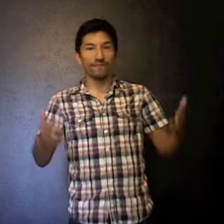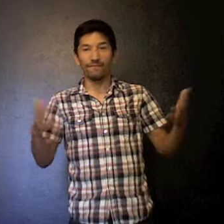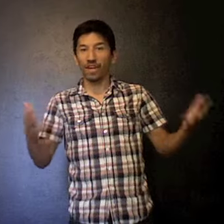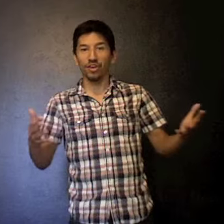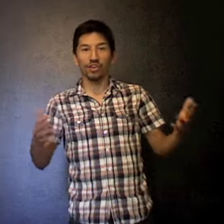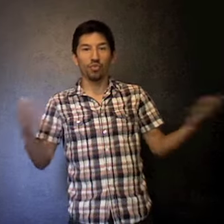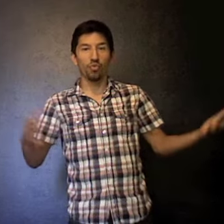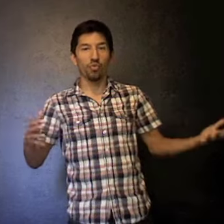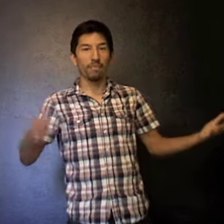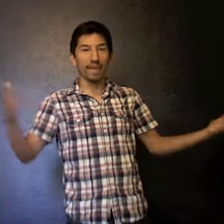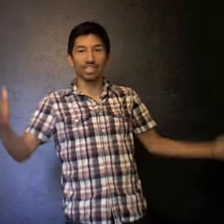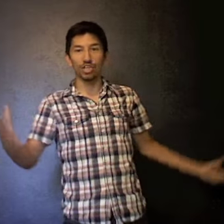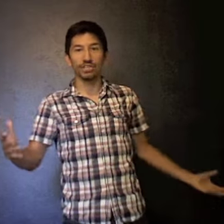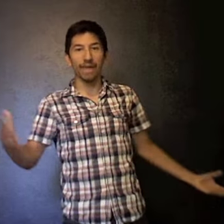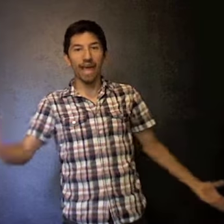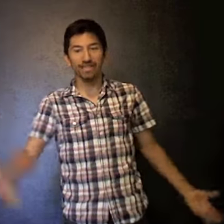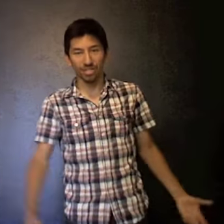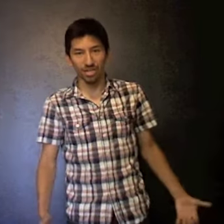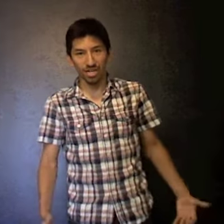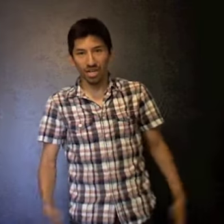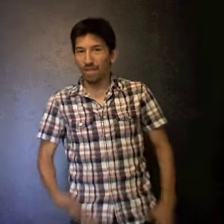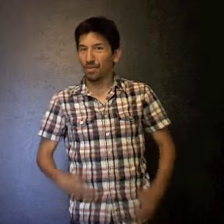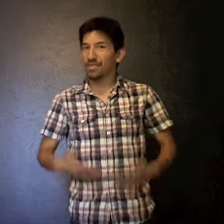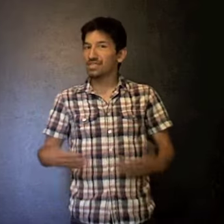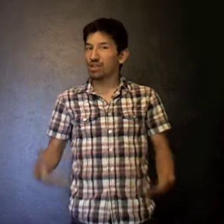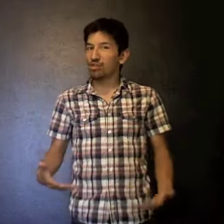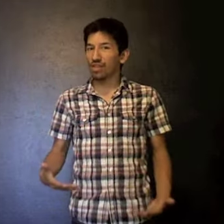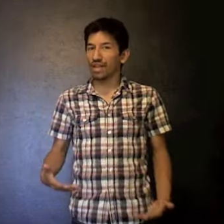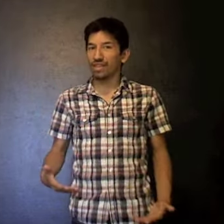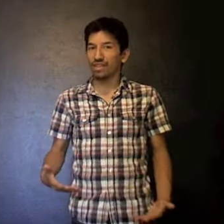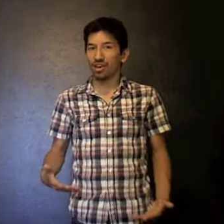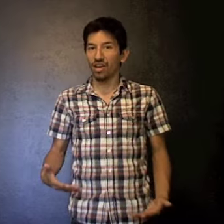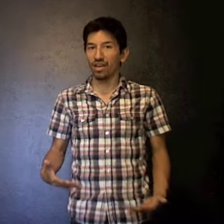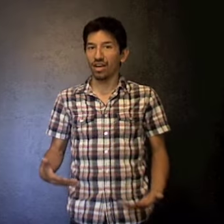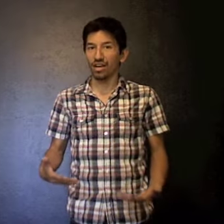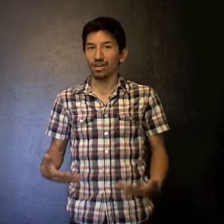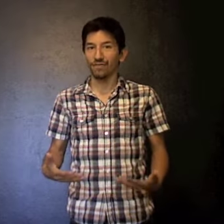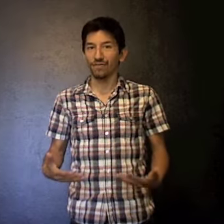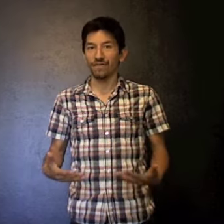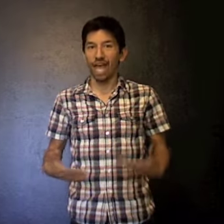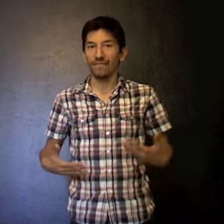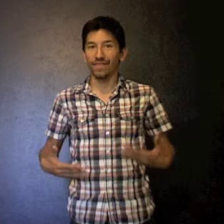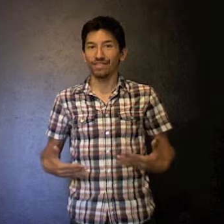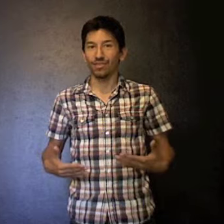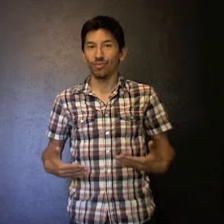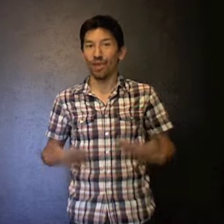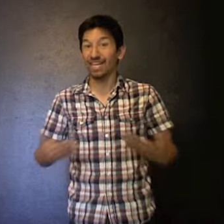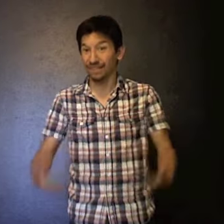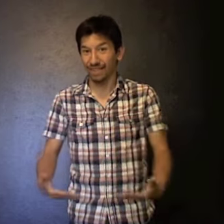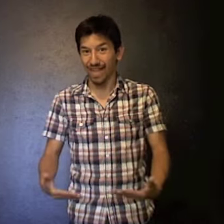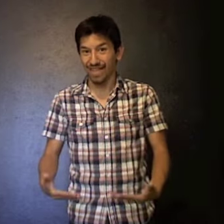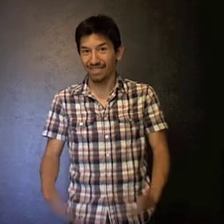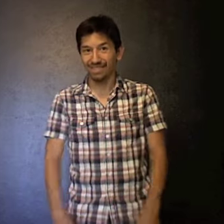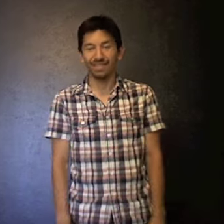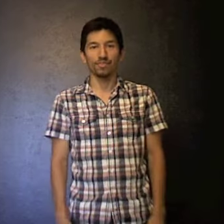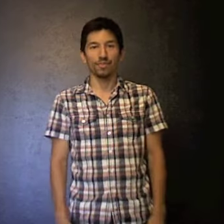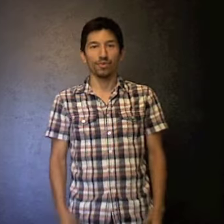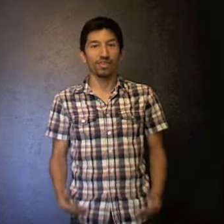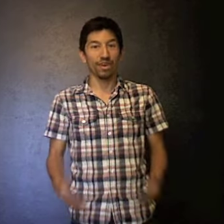very cool megachurch pastor, but we don't like the thought of having to wait for that or the thought of